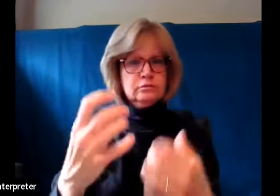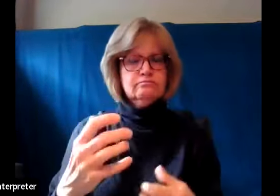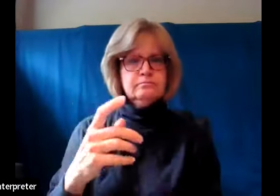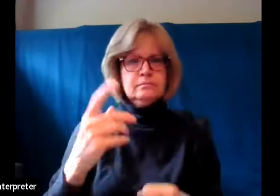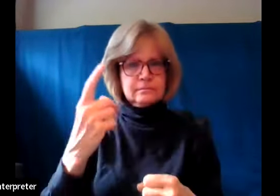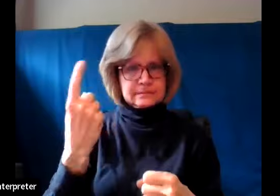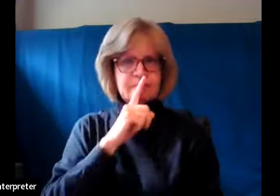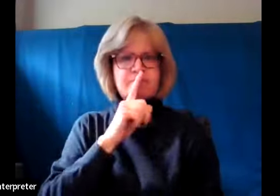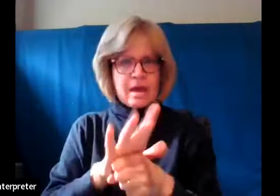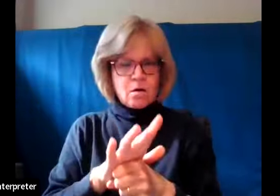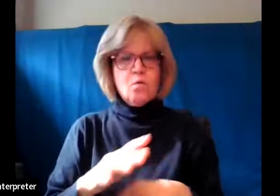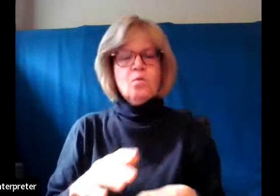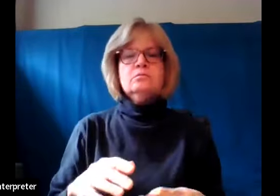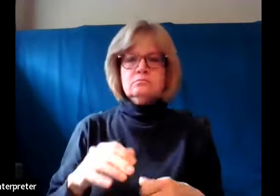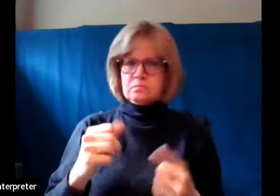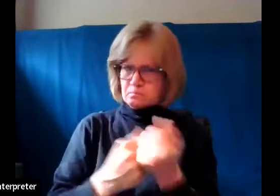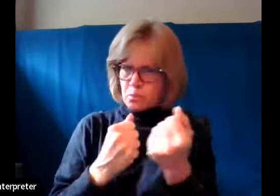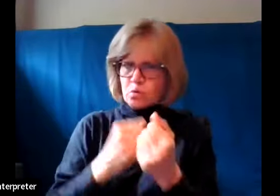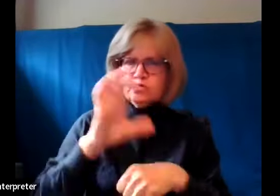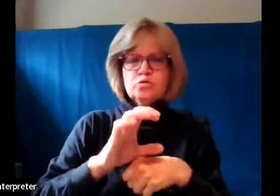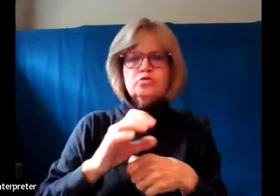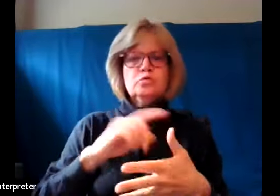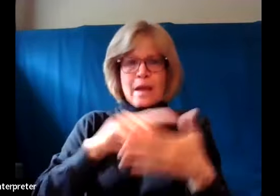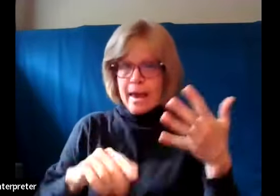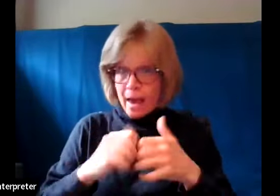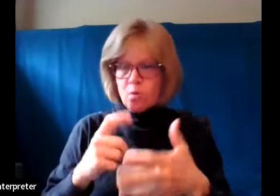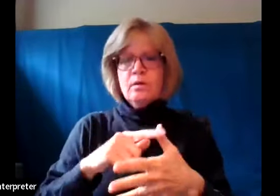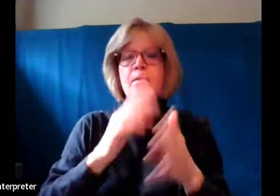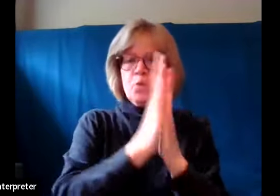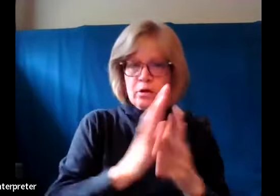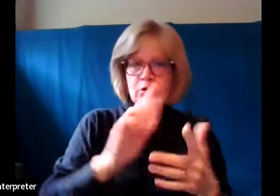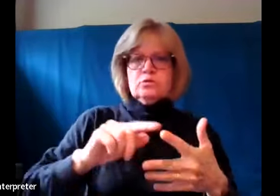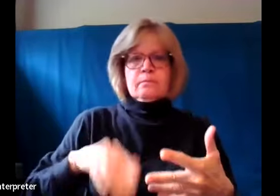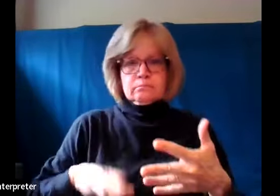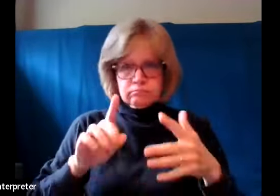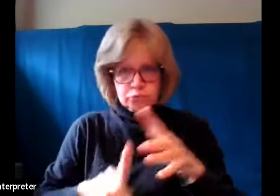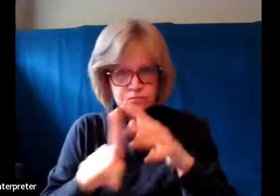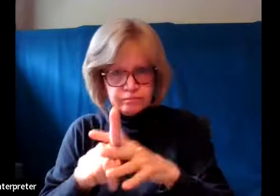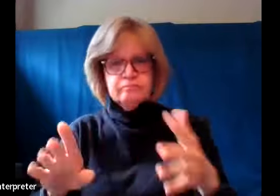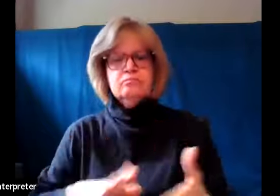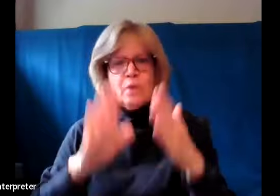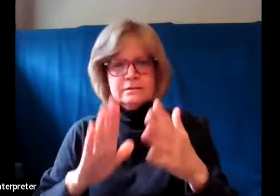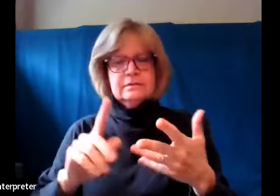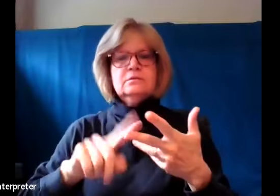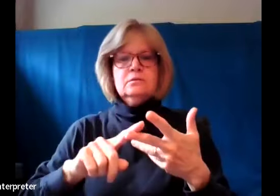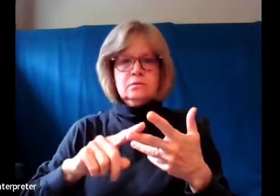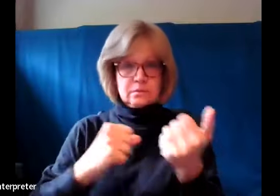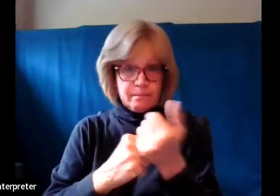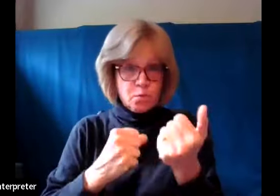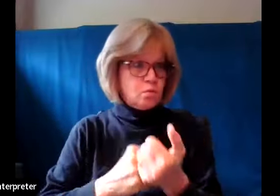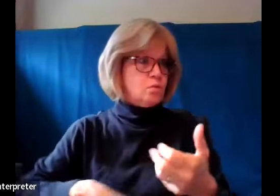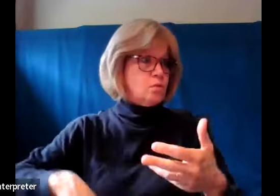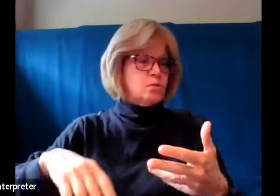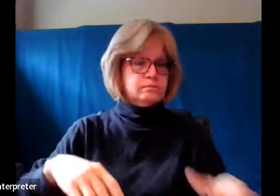with our prayers, our presence, our gifts, our service, and our witness. You got it.